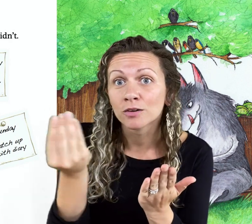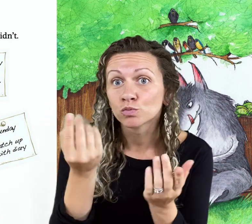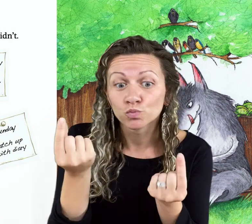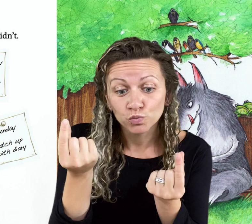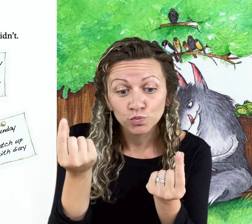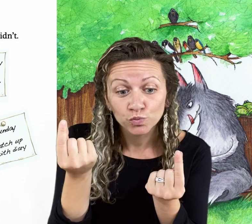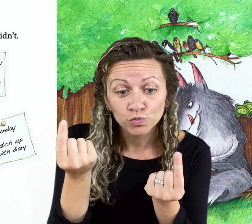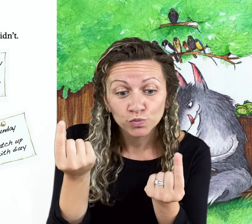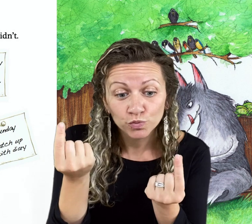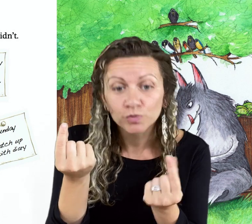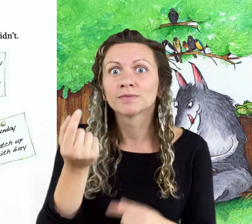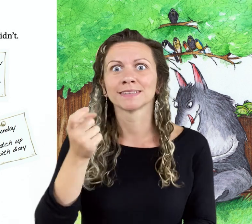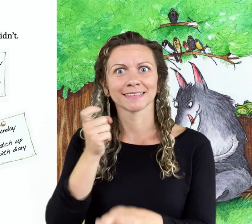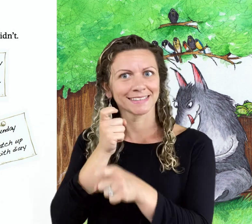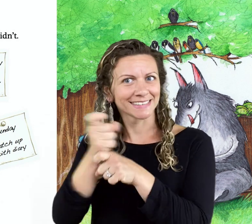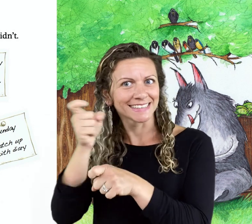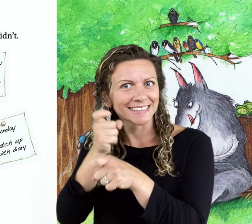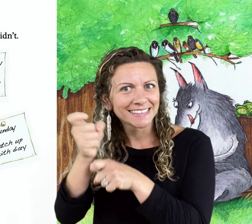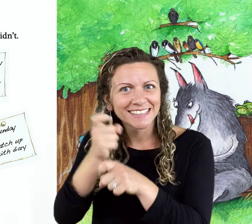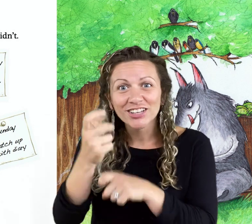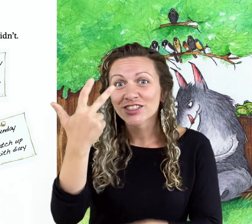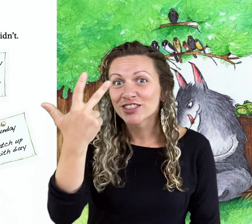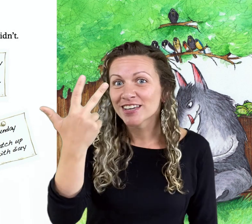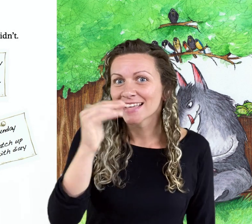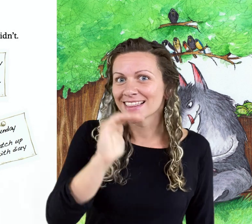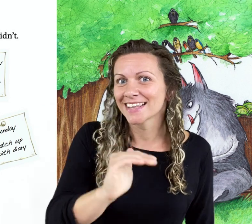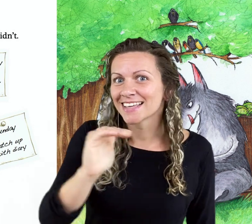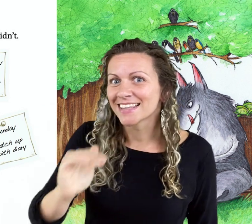Monday, tease three little pigs.